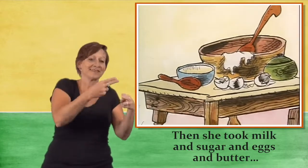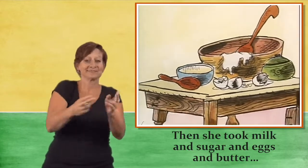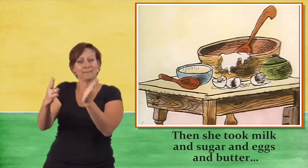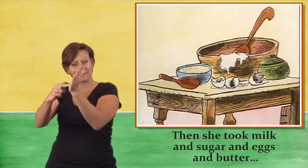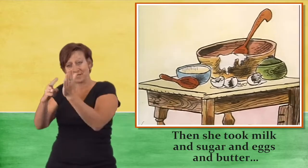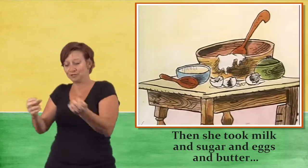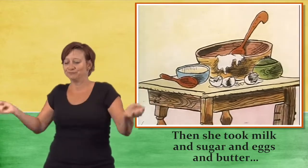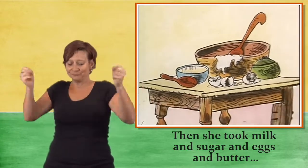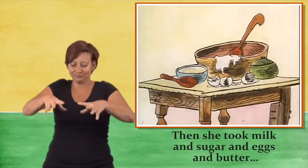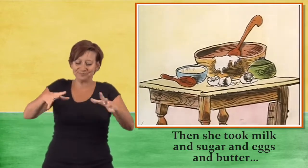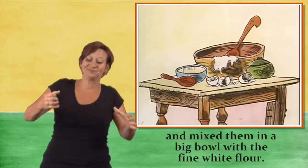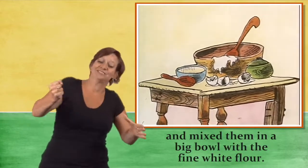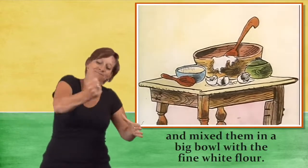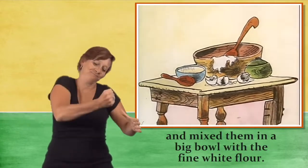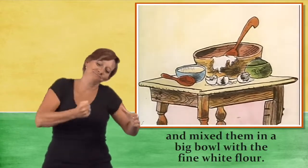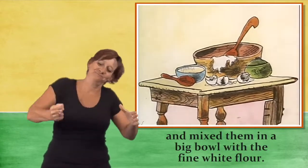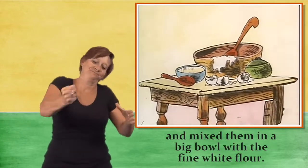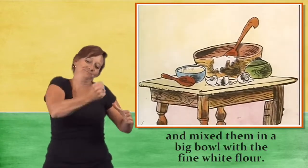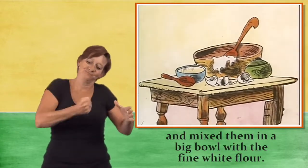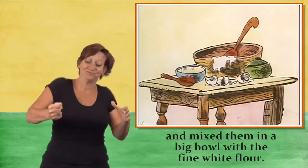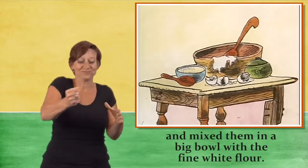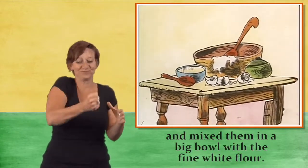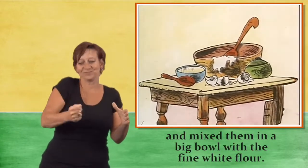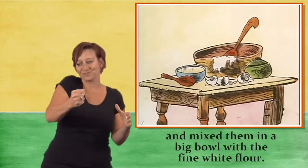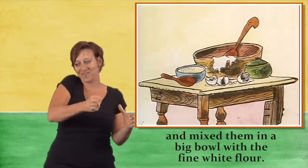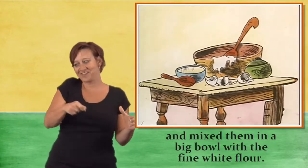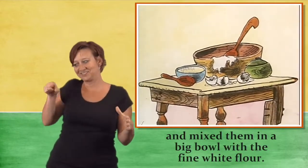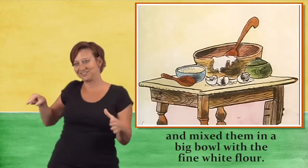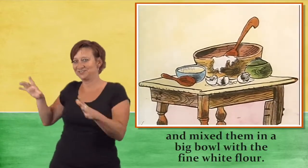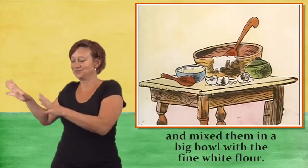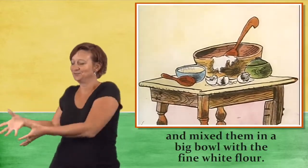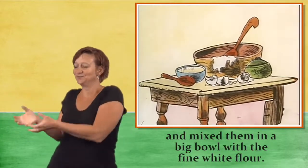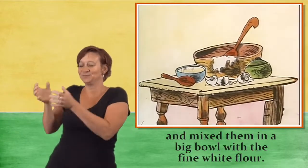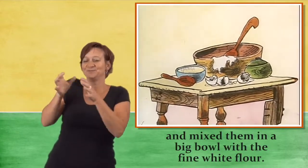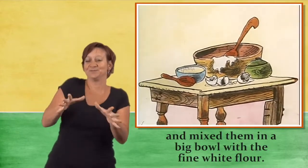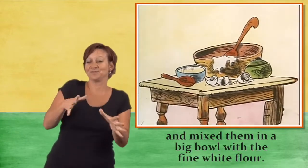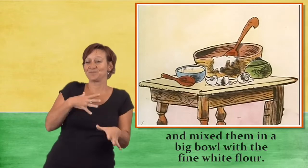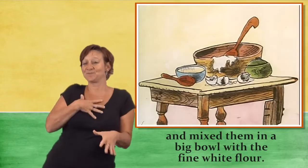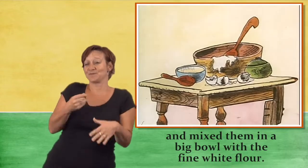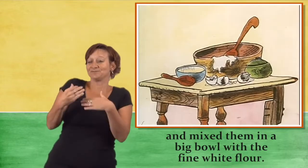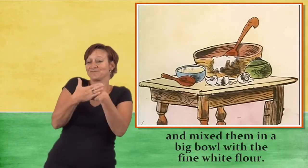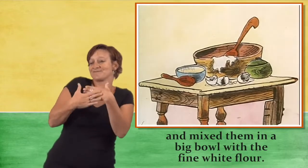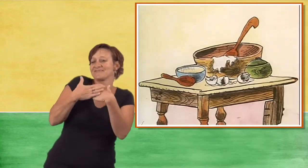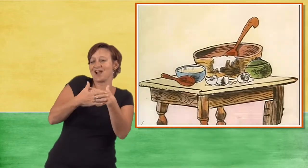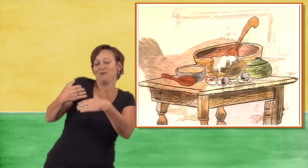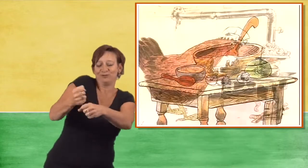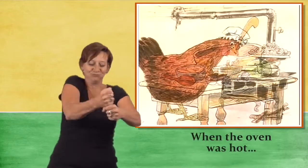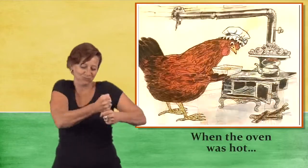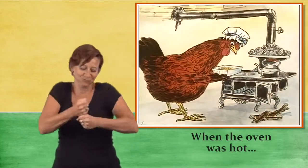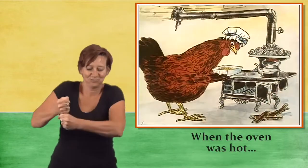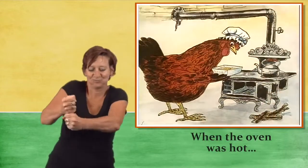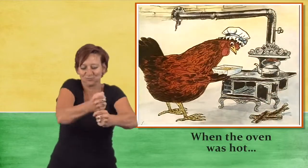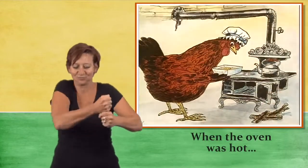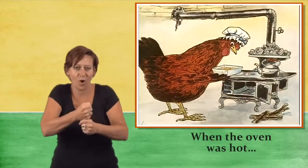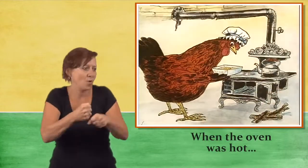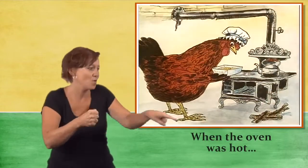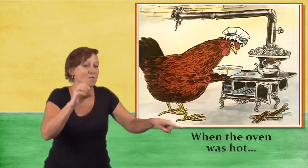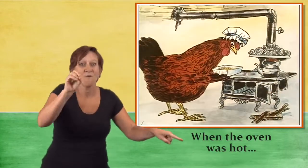butter and mixed them in a big bowl with the fine white flour. When the oven was